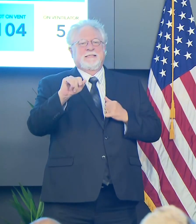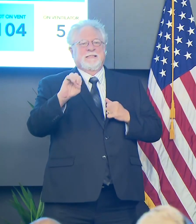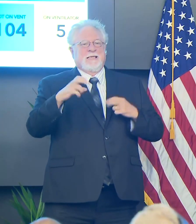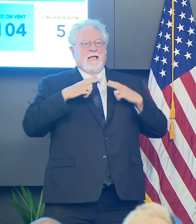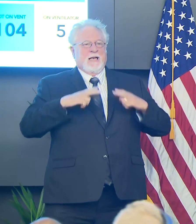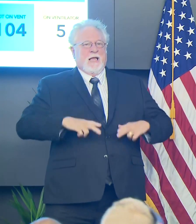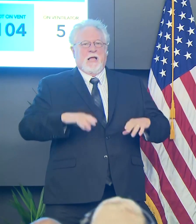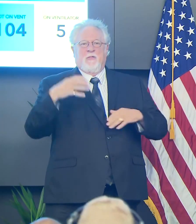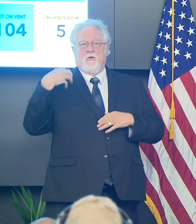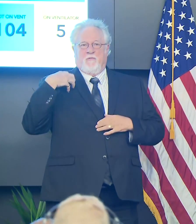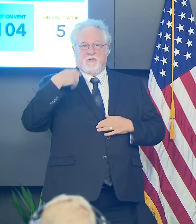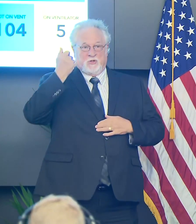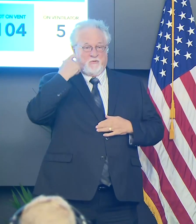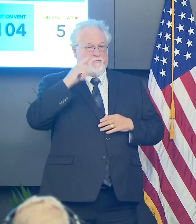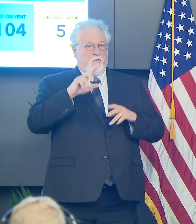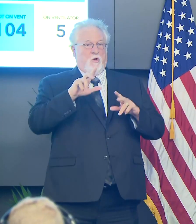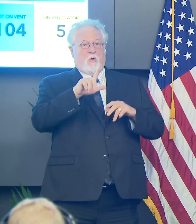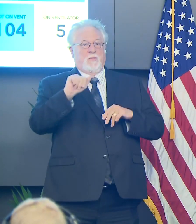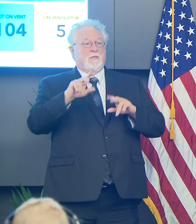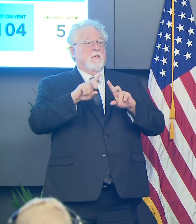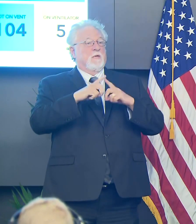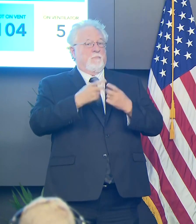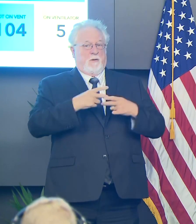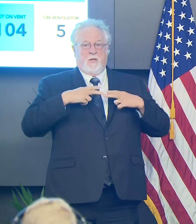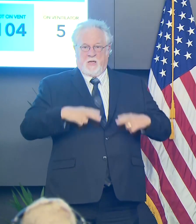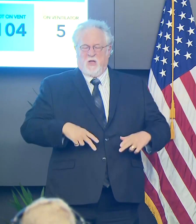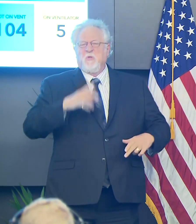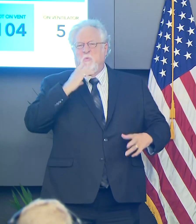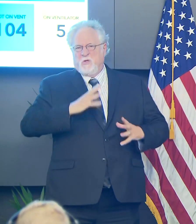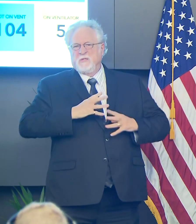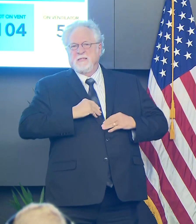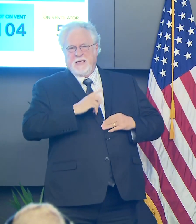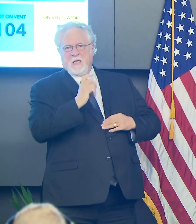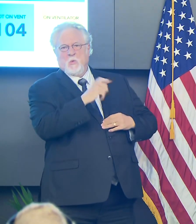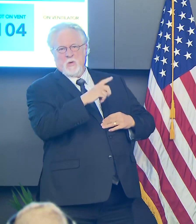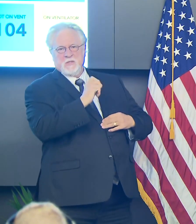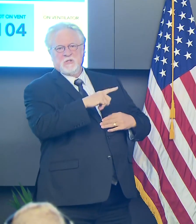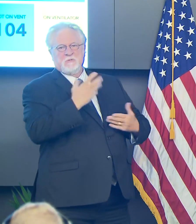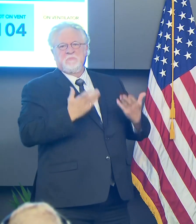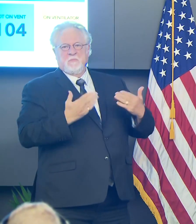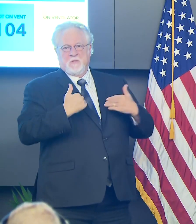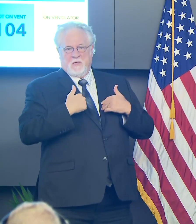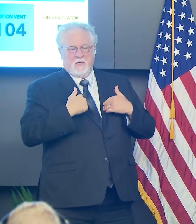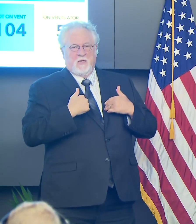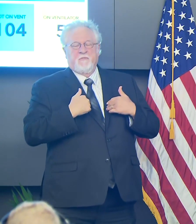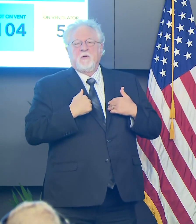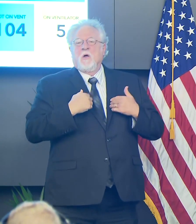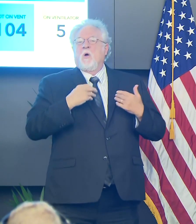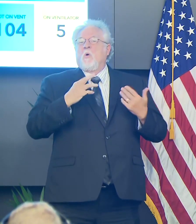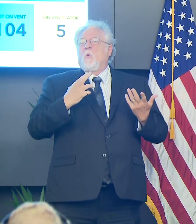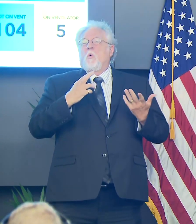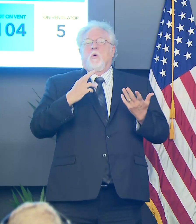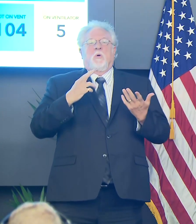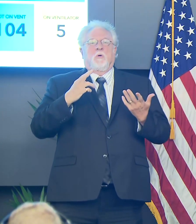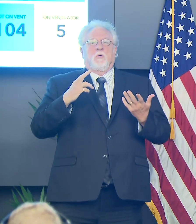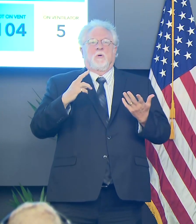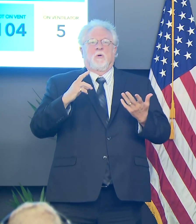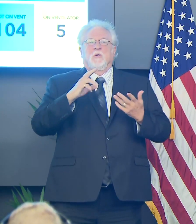with the Louisiana Department of Health. He will take any questions that you might direct to him or any specific